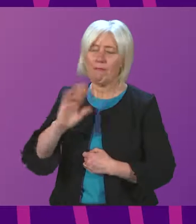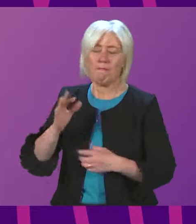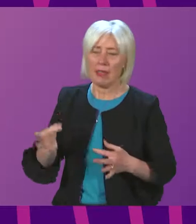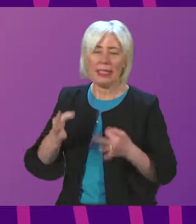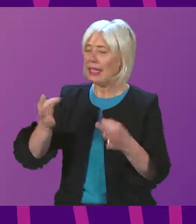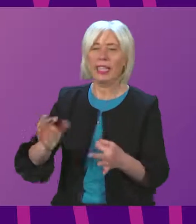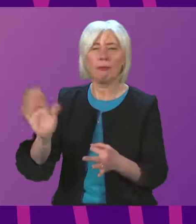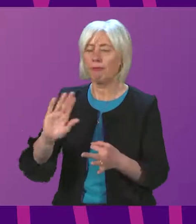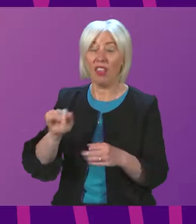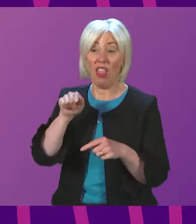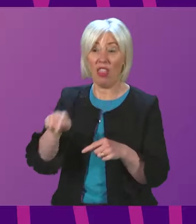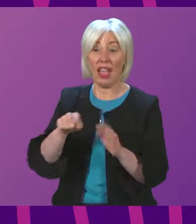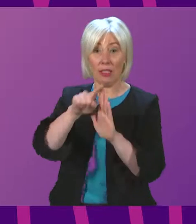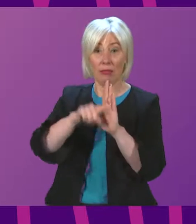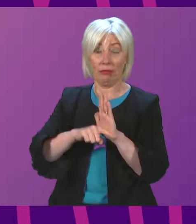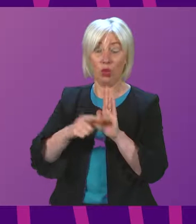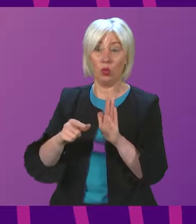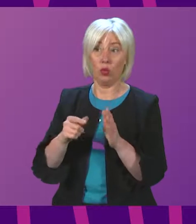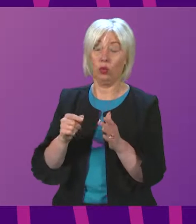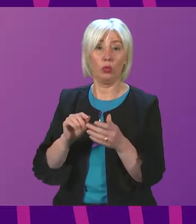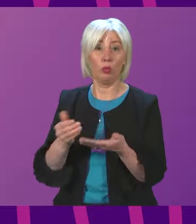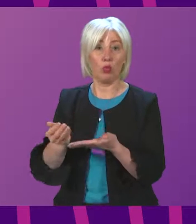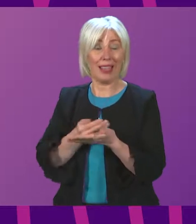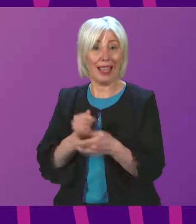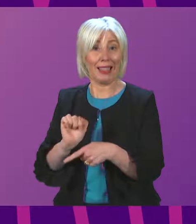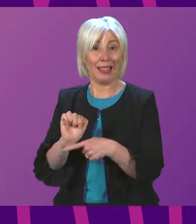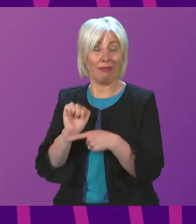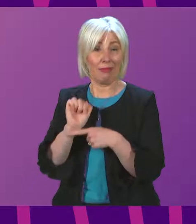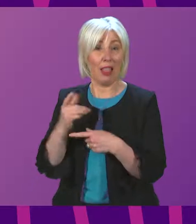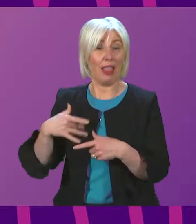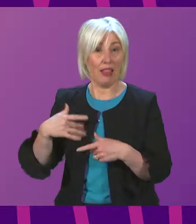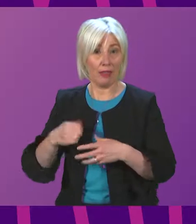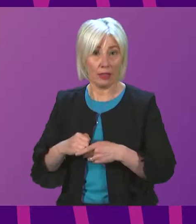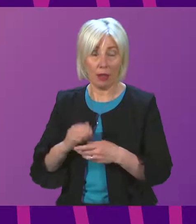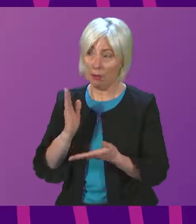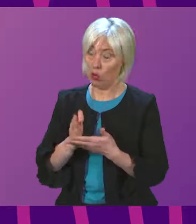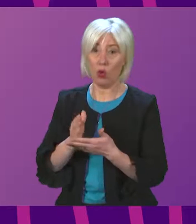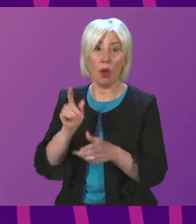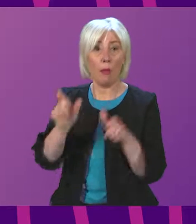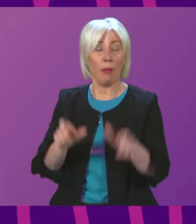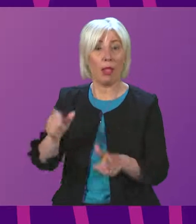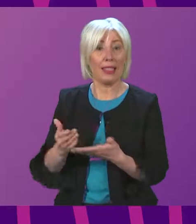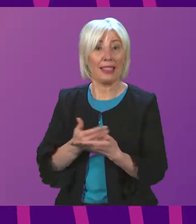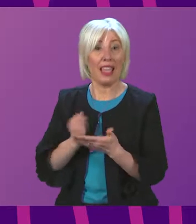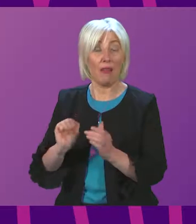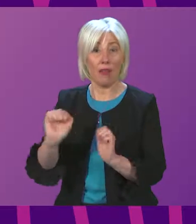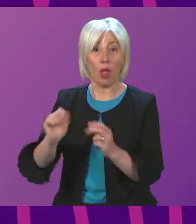right to delay the legislation that is designed to protect and save lives. Ensuring people are safe from risk of fire in their homes is a key